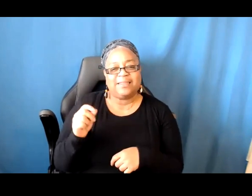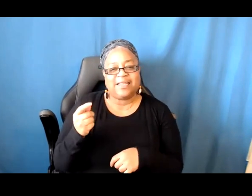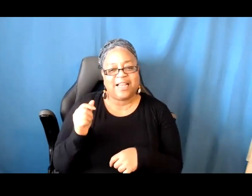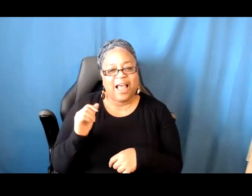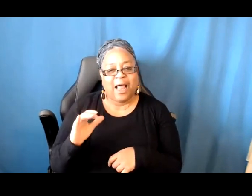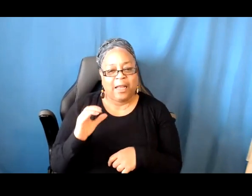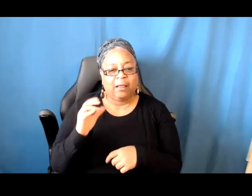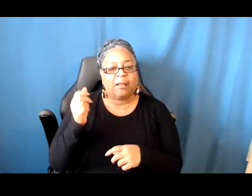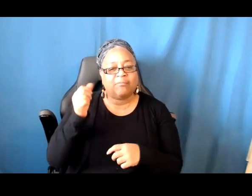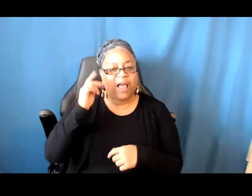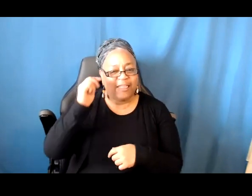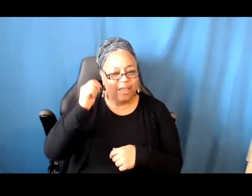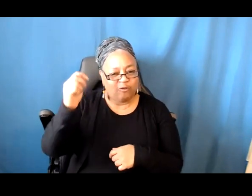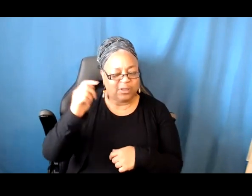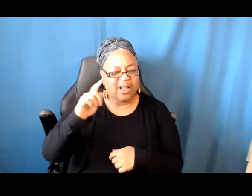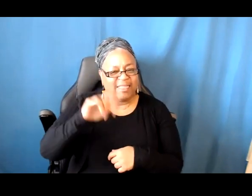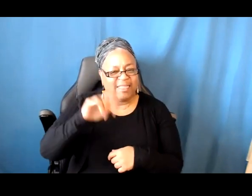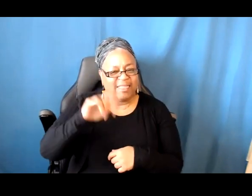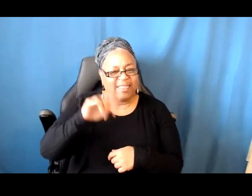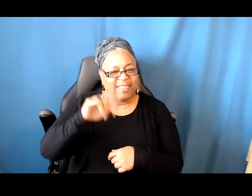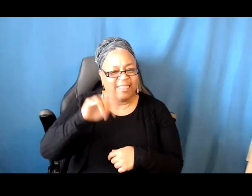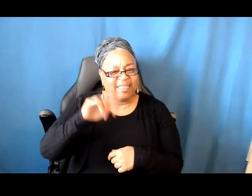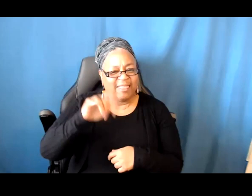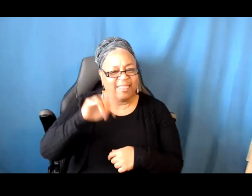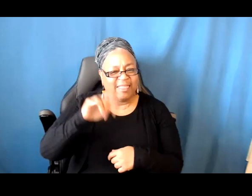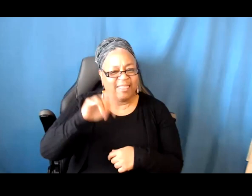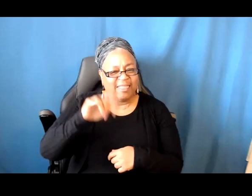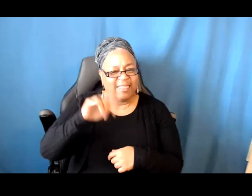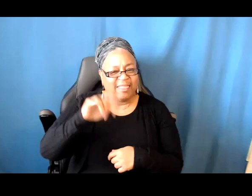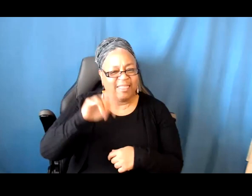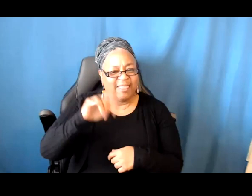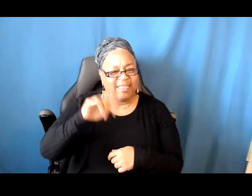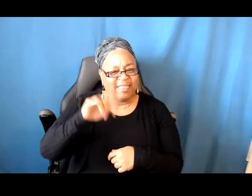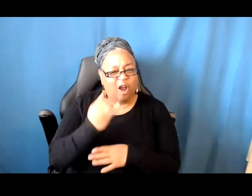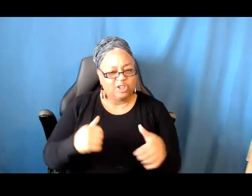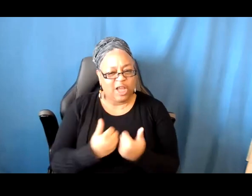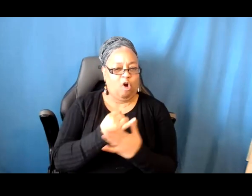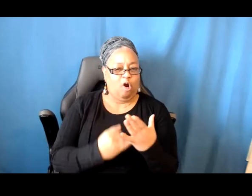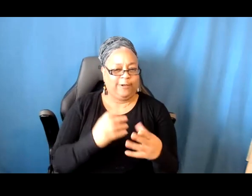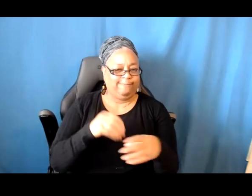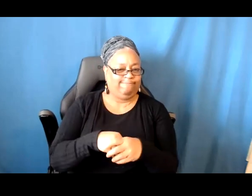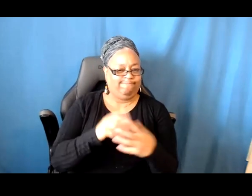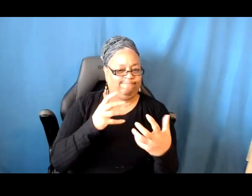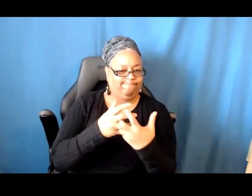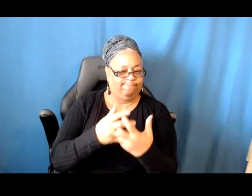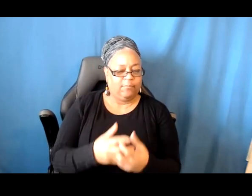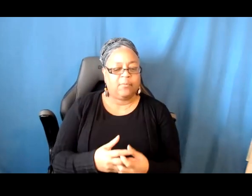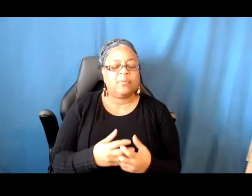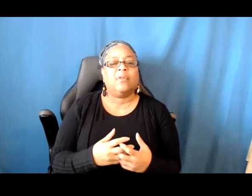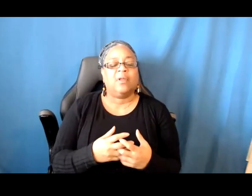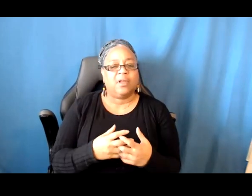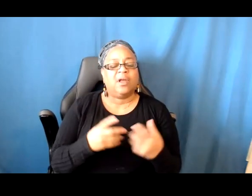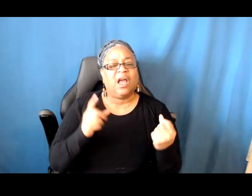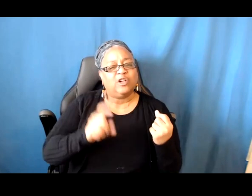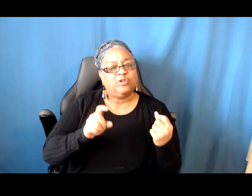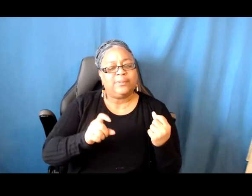which challenges the very category of what art has been. So another way of saying that is, it should be something that we haven't seen before, something